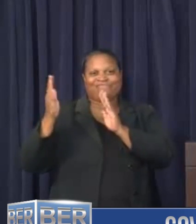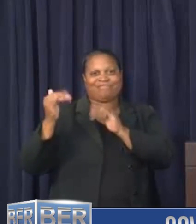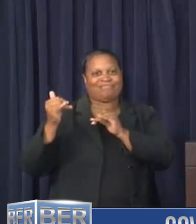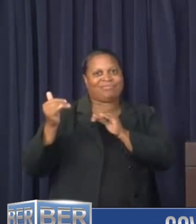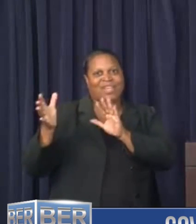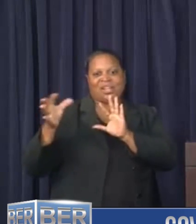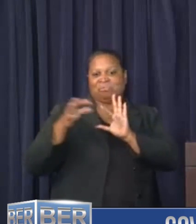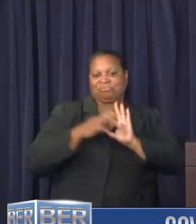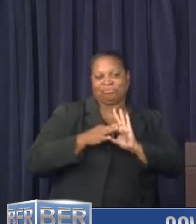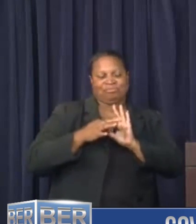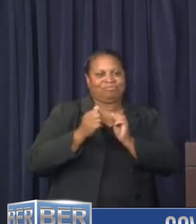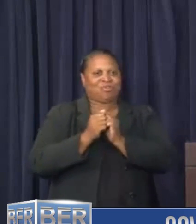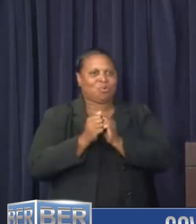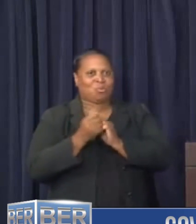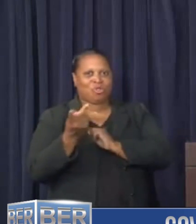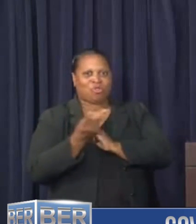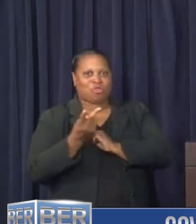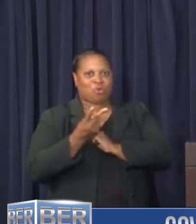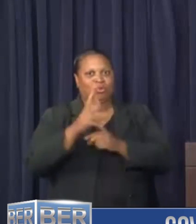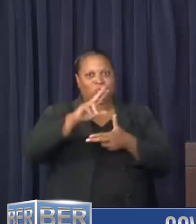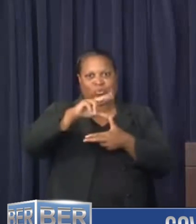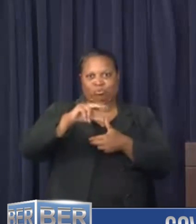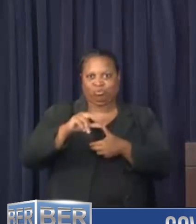with those systems at the moment. Thank you.